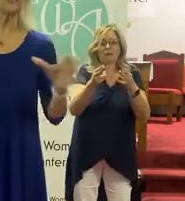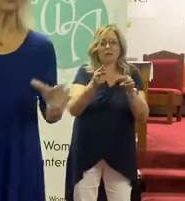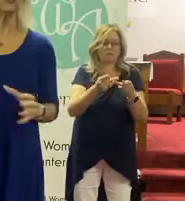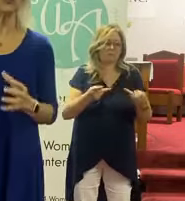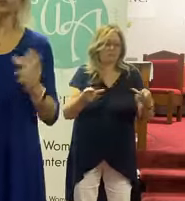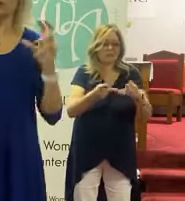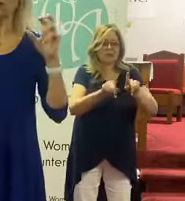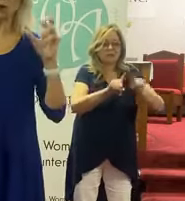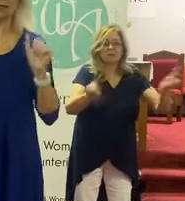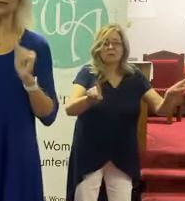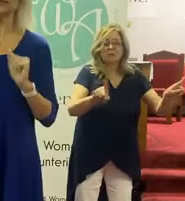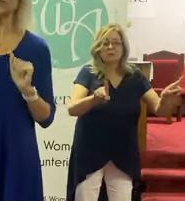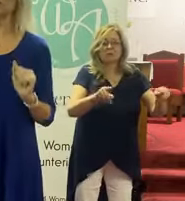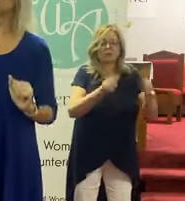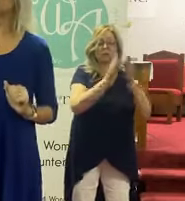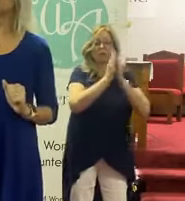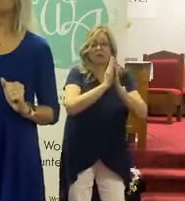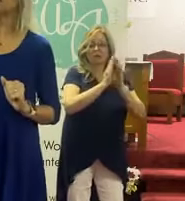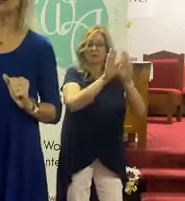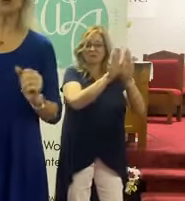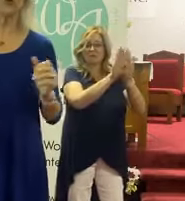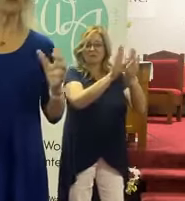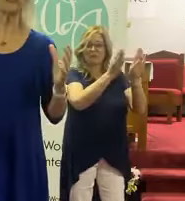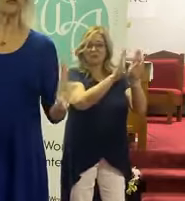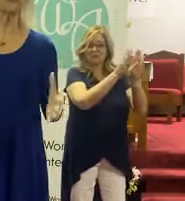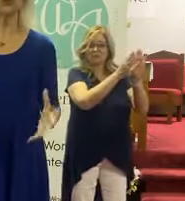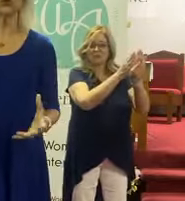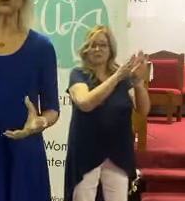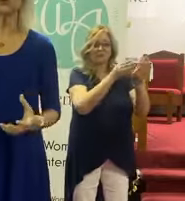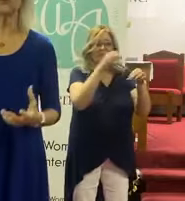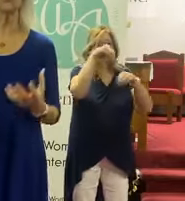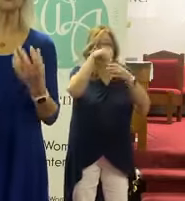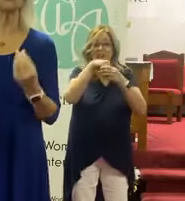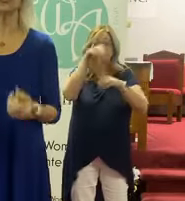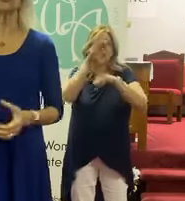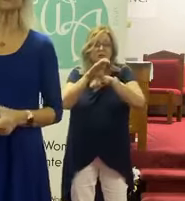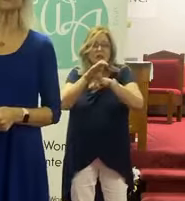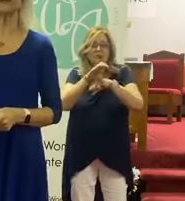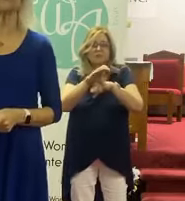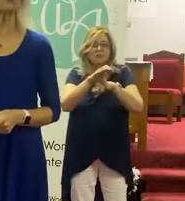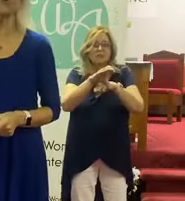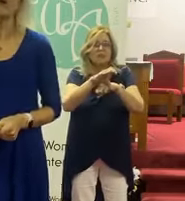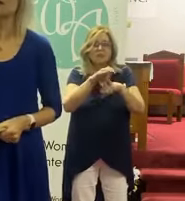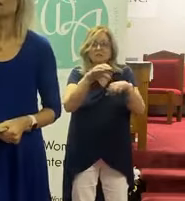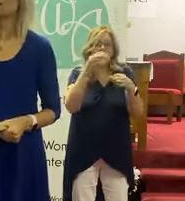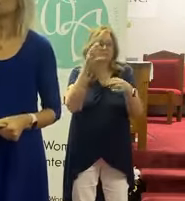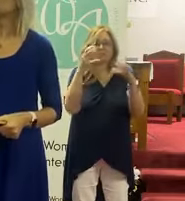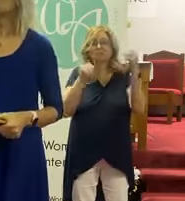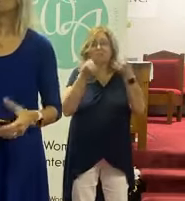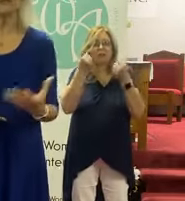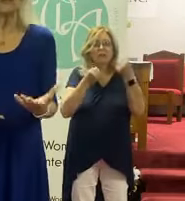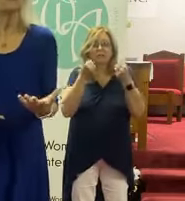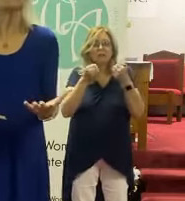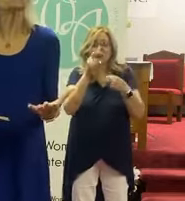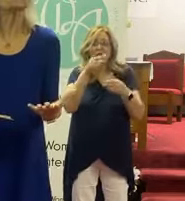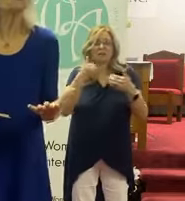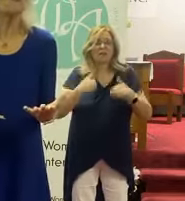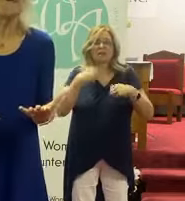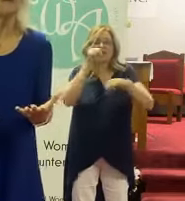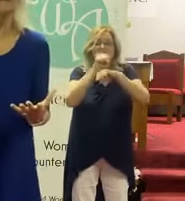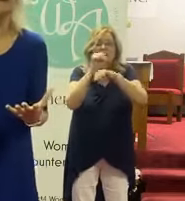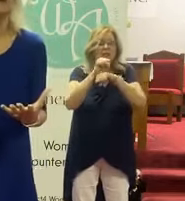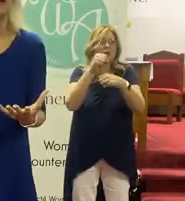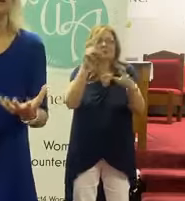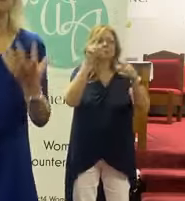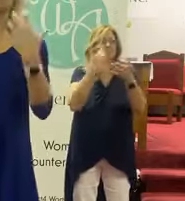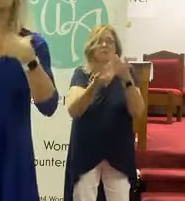that's a place in your prayer closet, as we like to say. Or whether it's in a church. Or whether it's just in your car. You can have a sanctuary in your